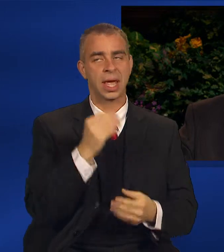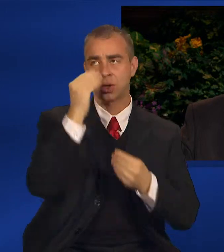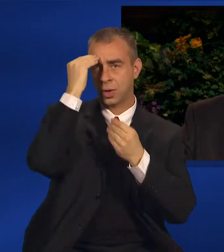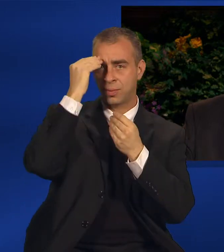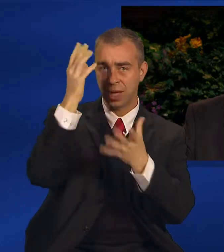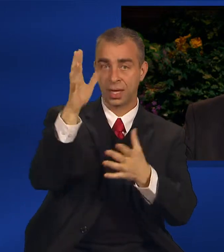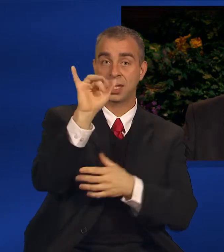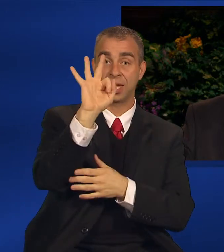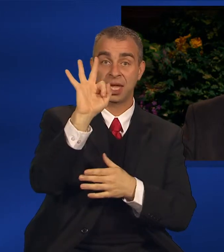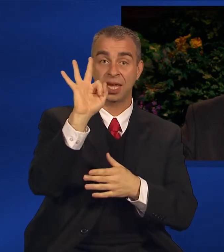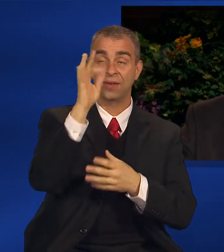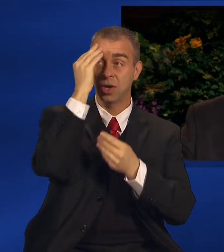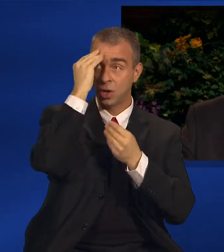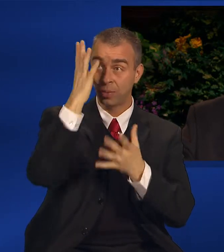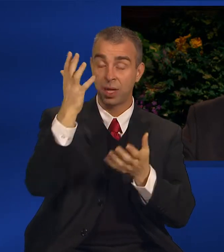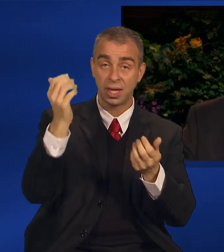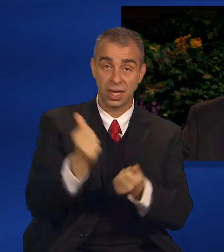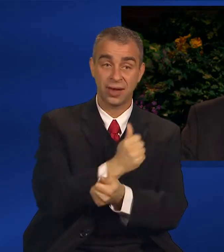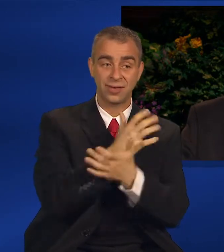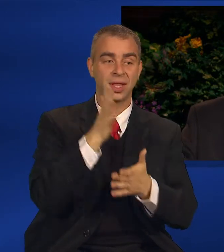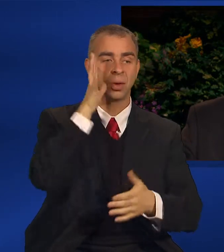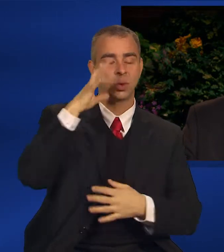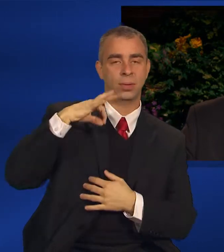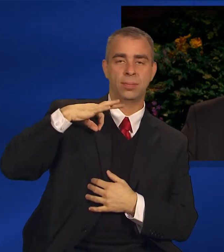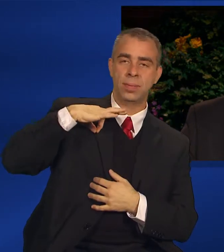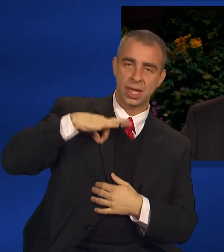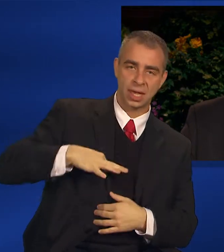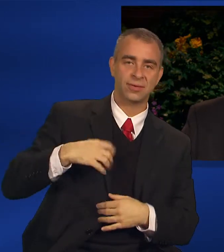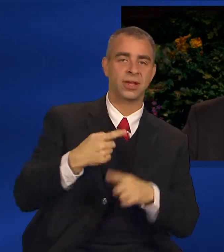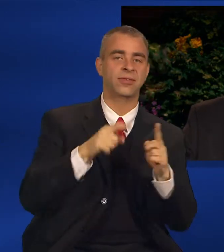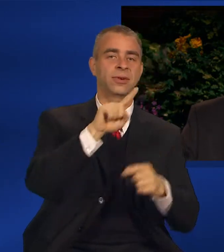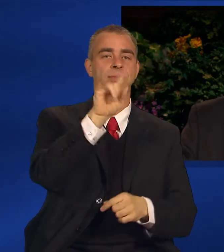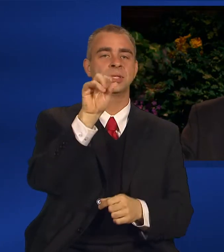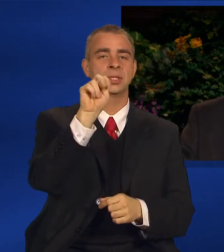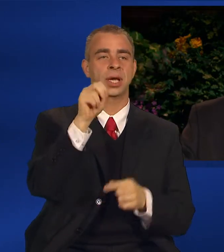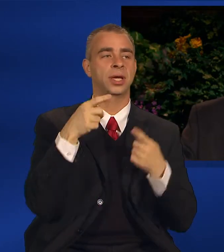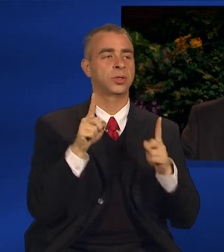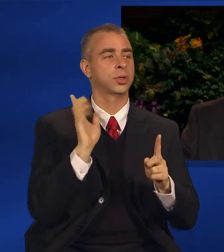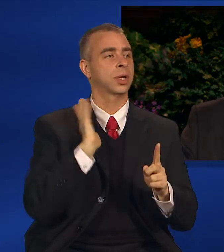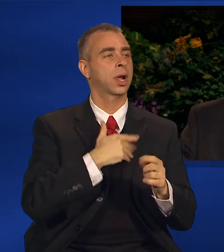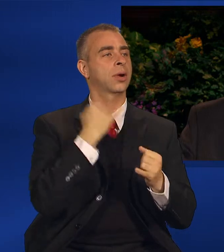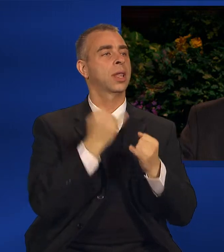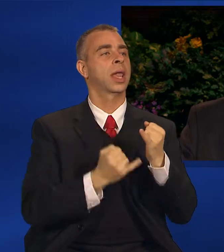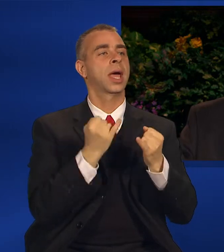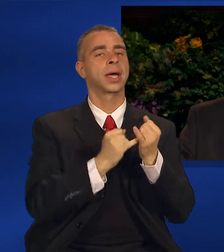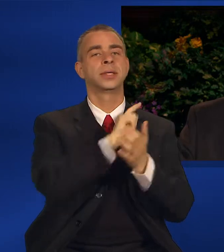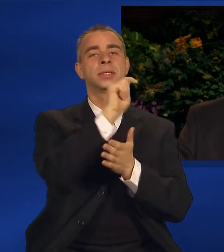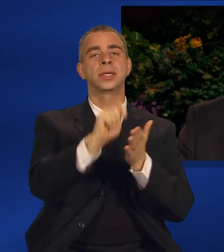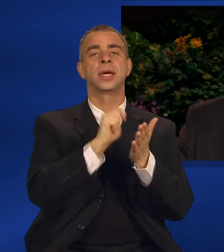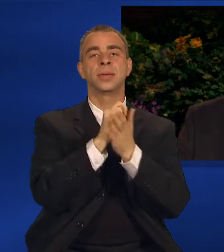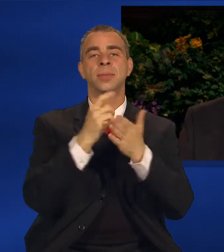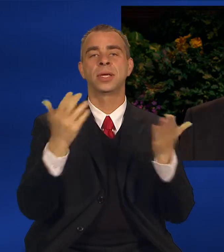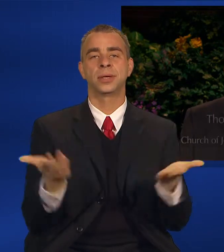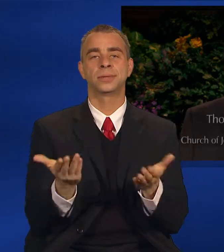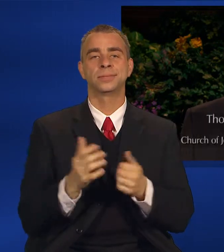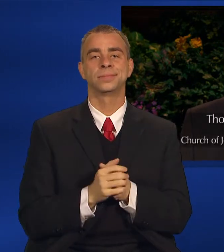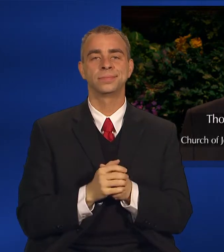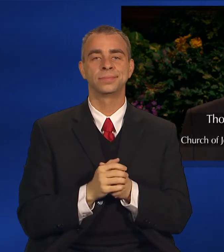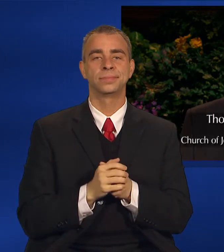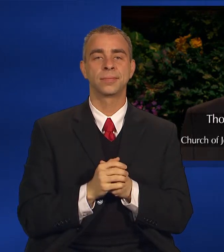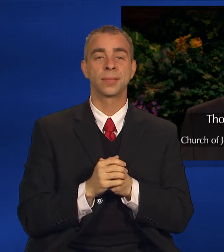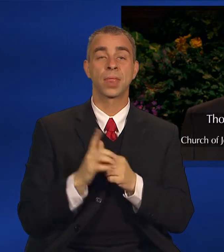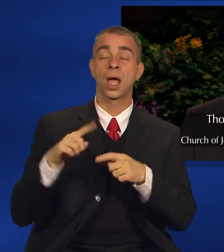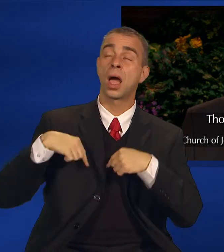the good of the land of Zion in these last days. All prophets,